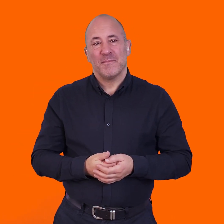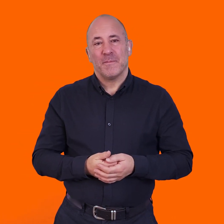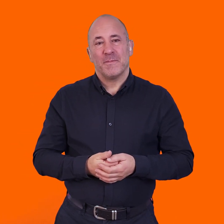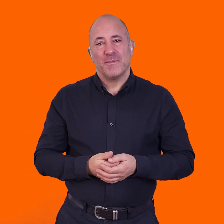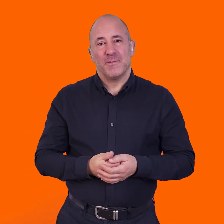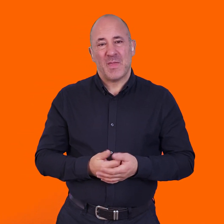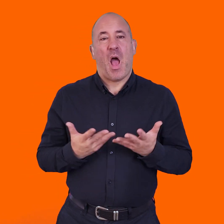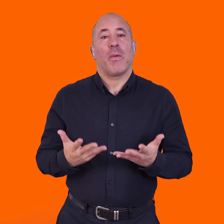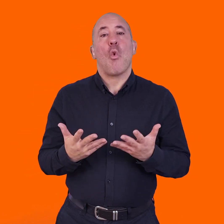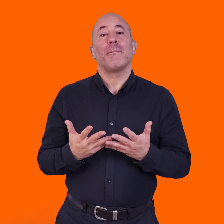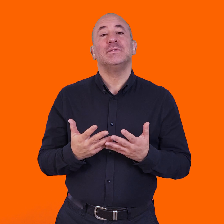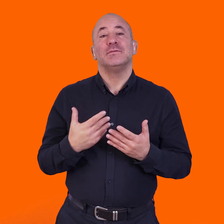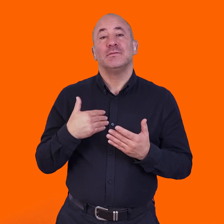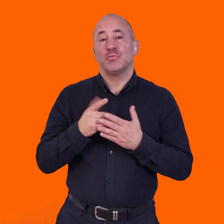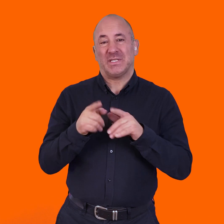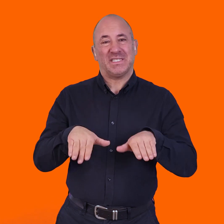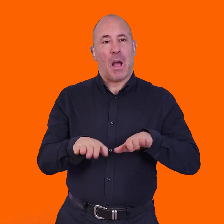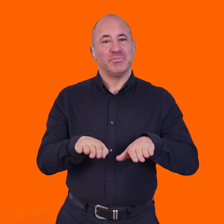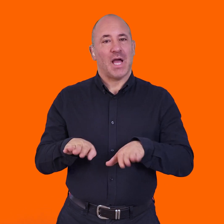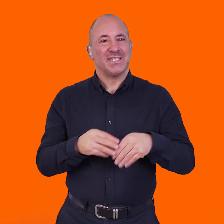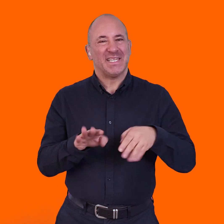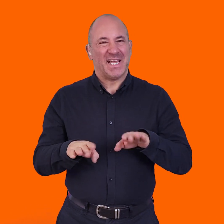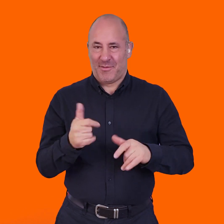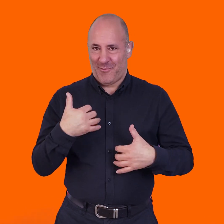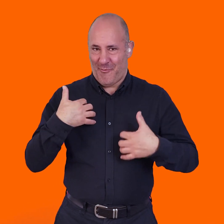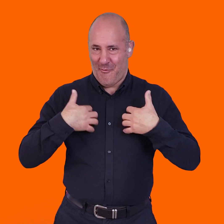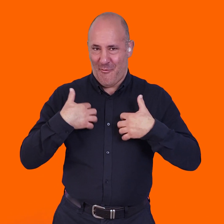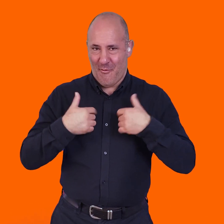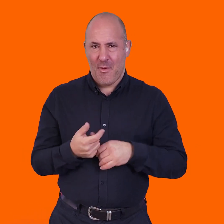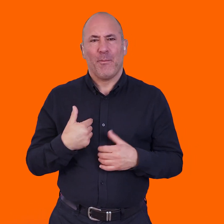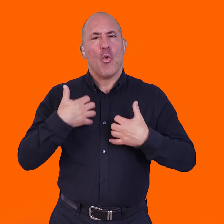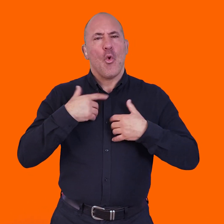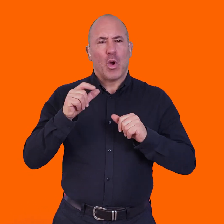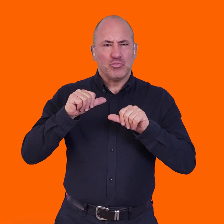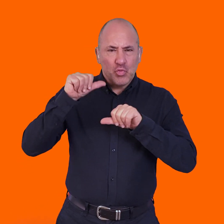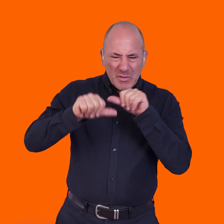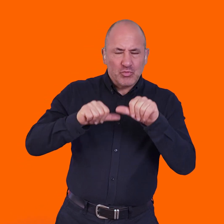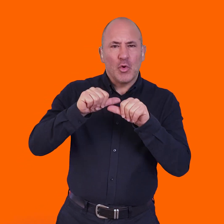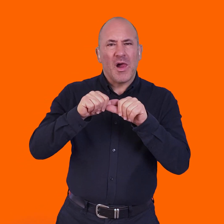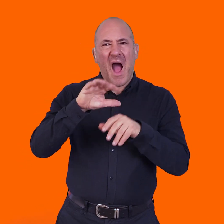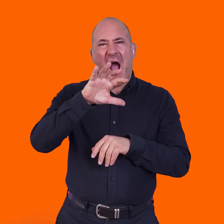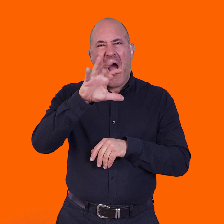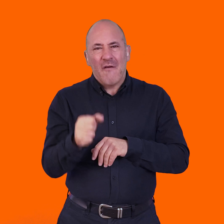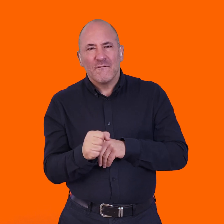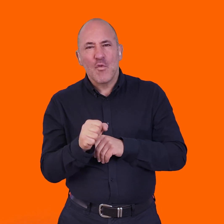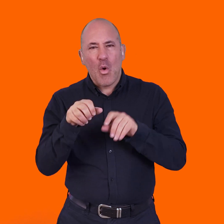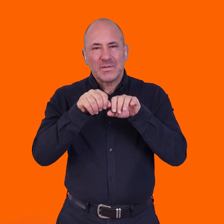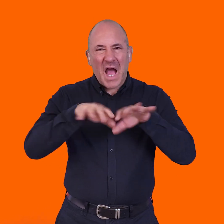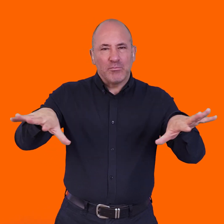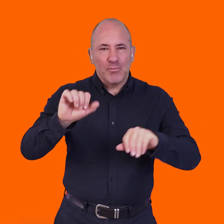quite a bit of tap dancing at the moment, which is quite exciting. I'm interested in ritual and Afro